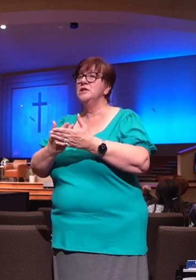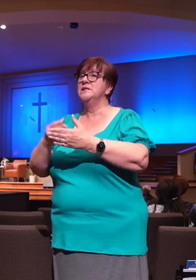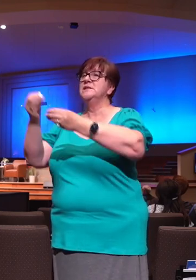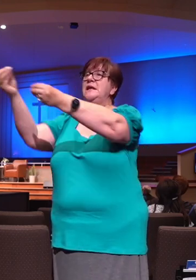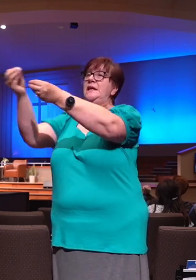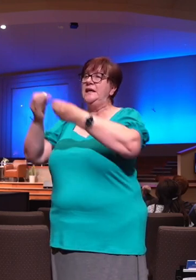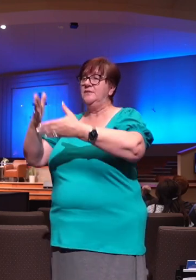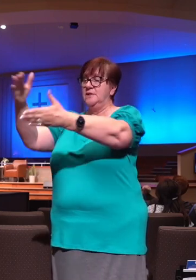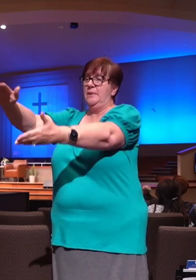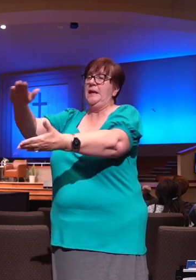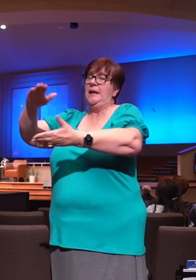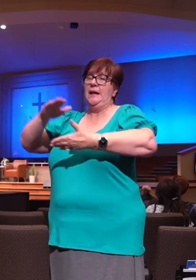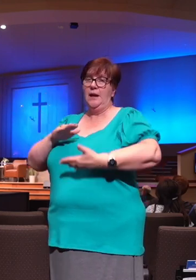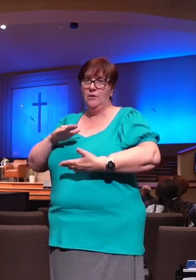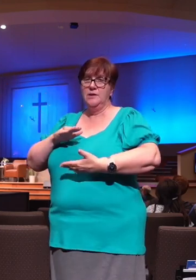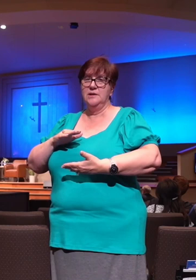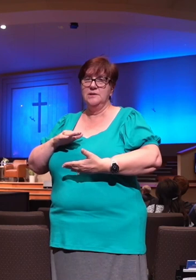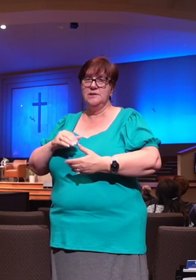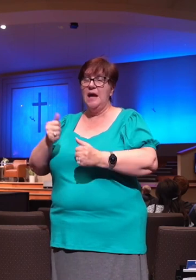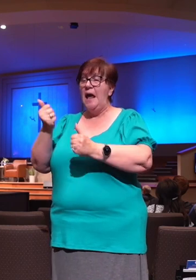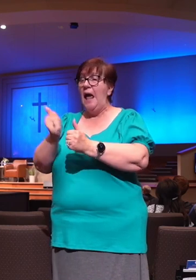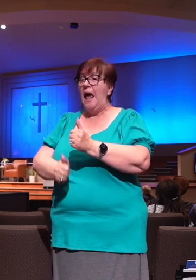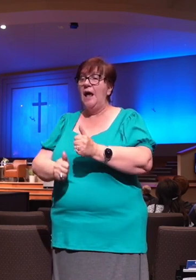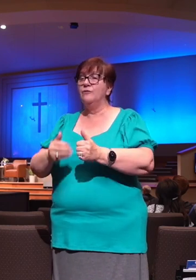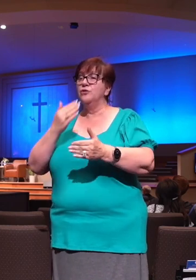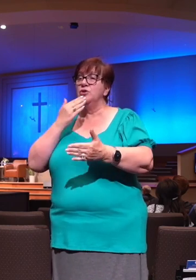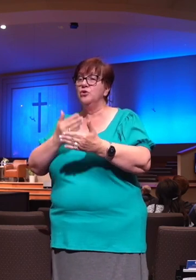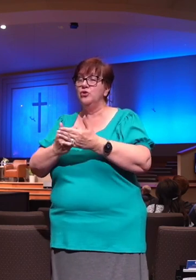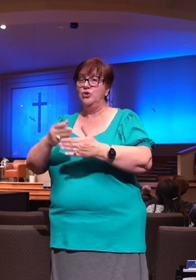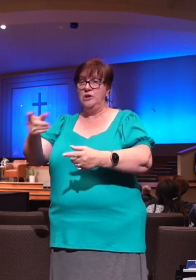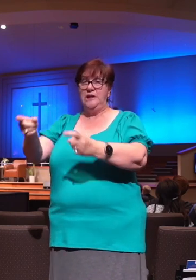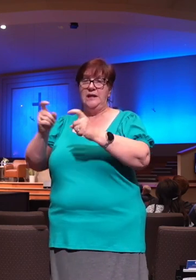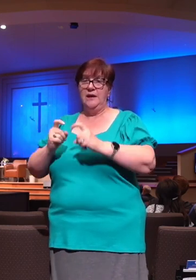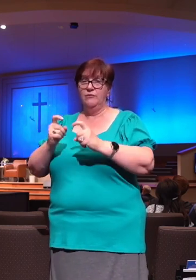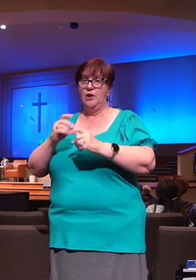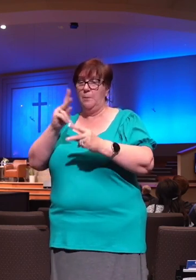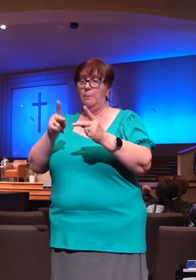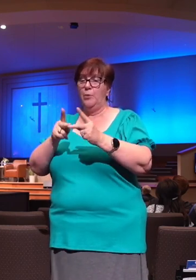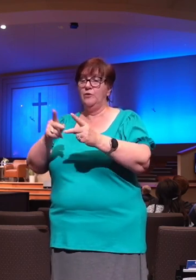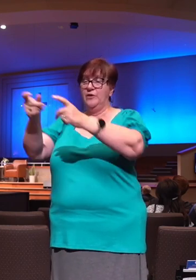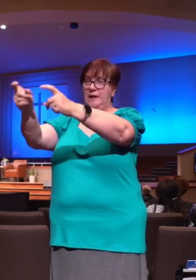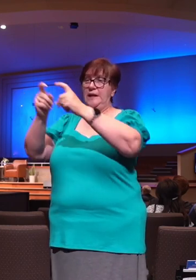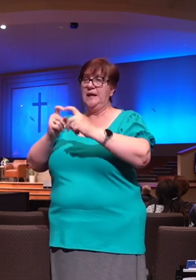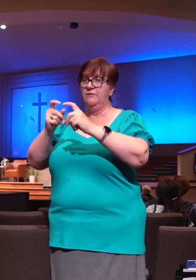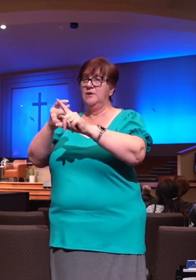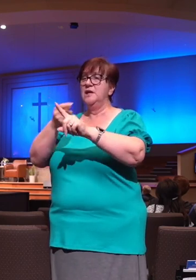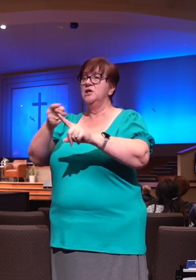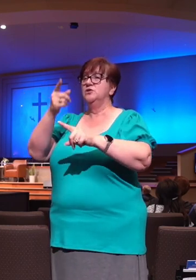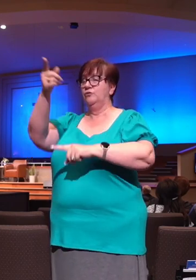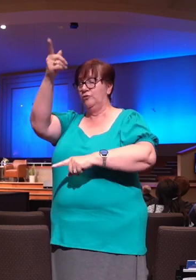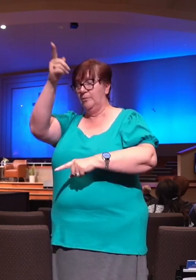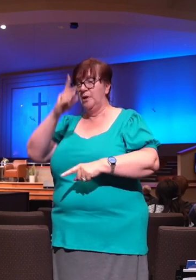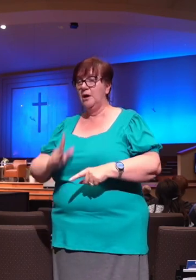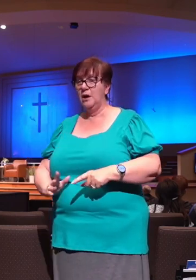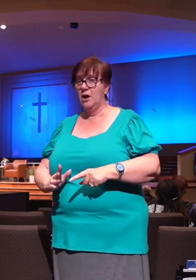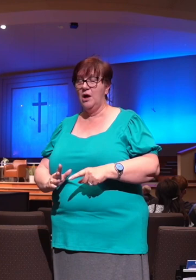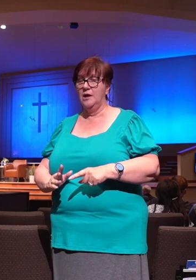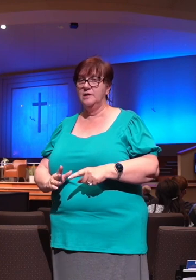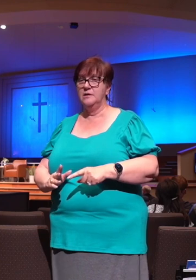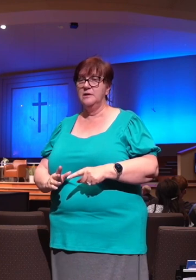perfect gift is from above and cometh down from the Father of lights, with whom there is no variableness, neither shadow of turning. That